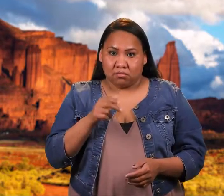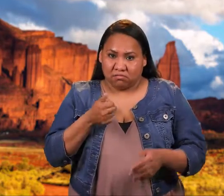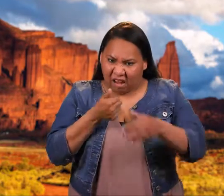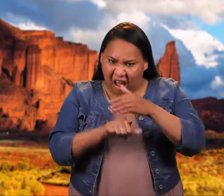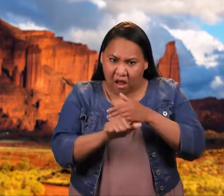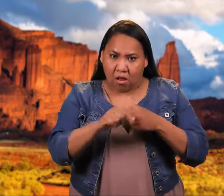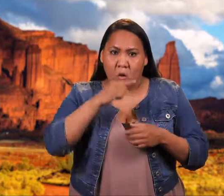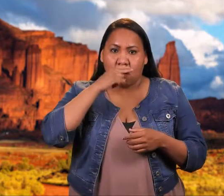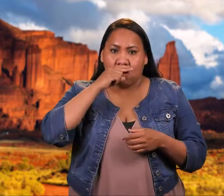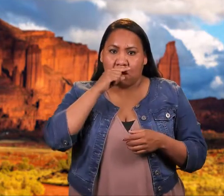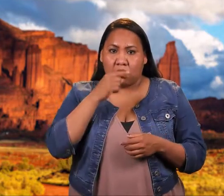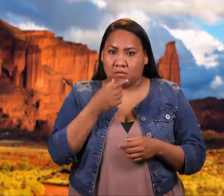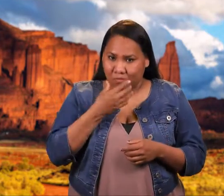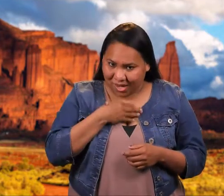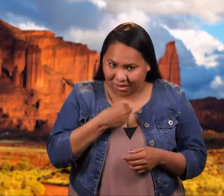with its head to the east.